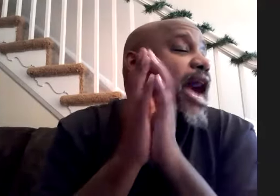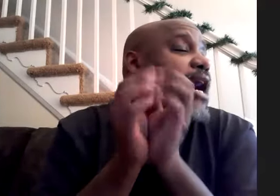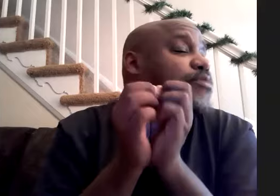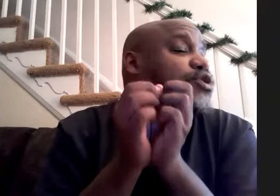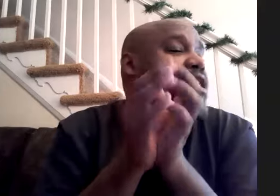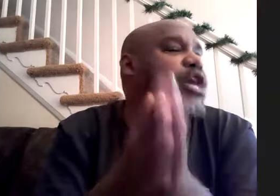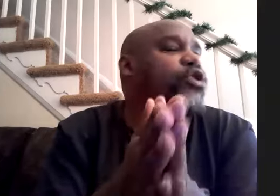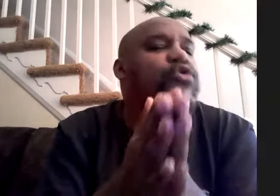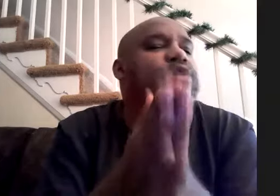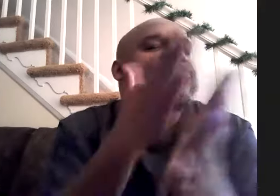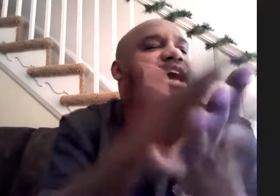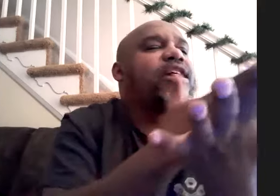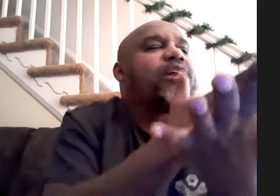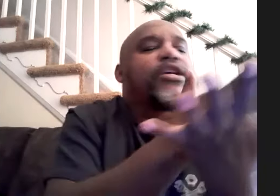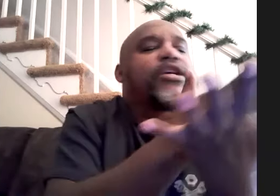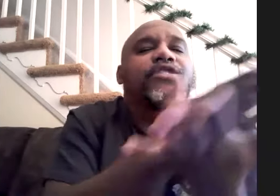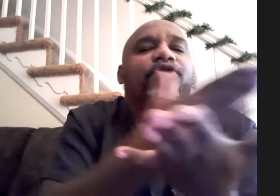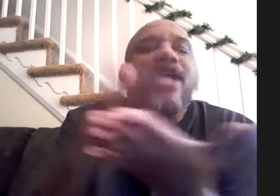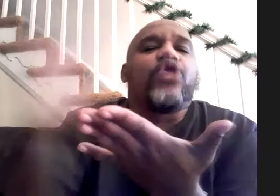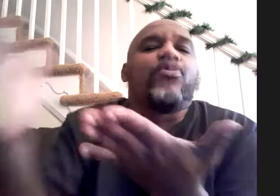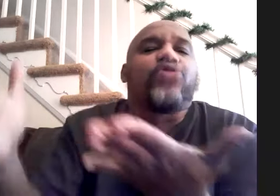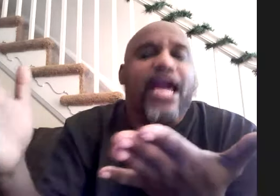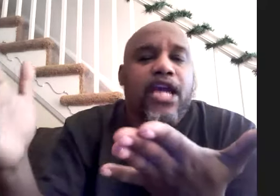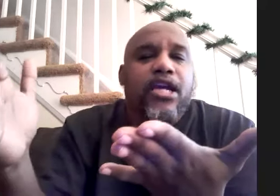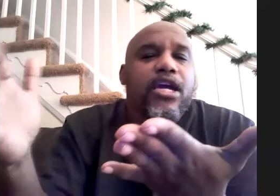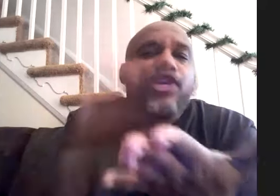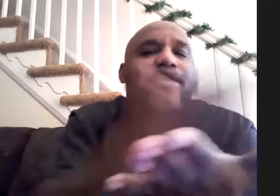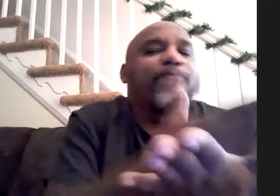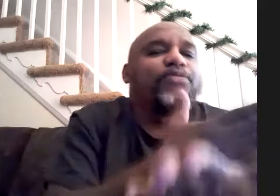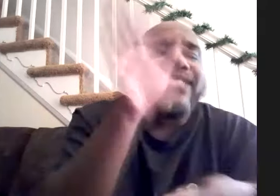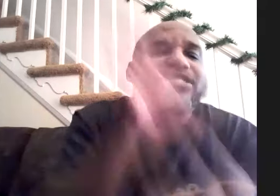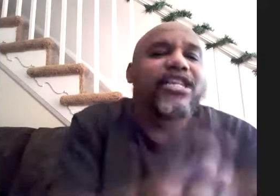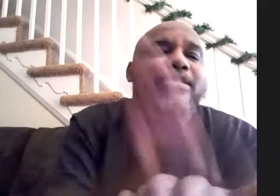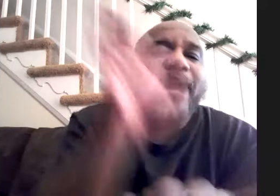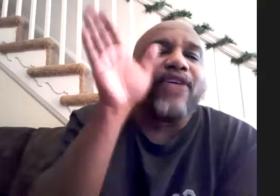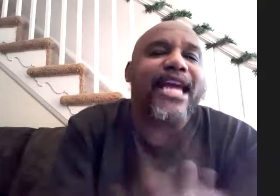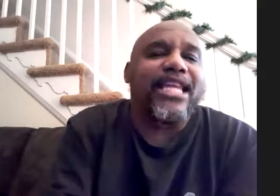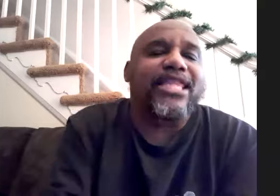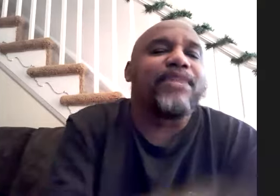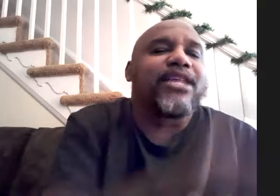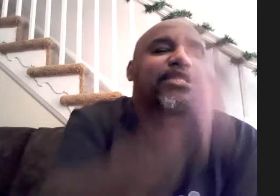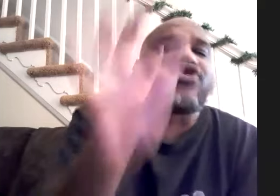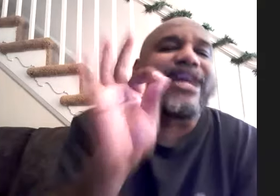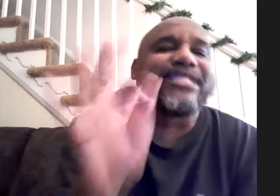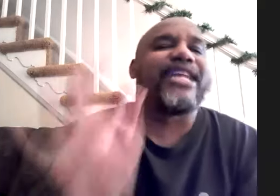i'm trying to tell you is that because of the way you play you can play just about anything because it translates